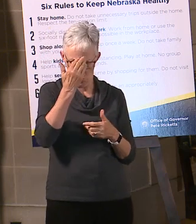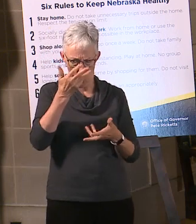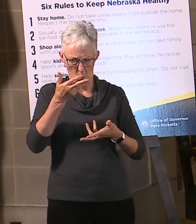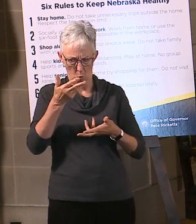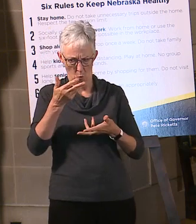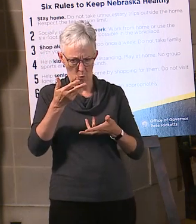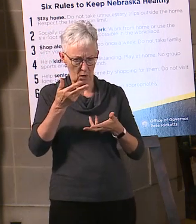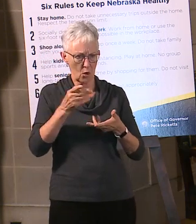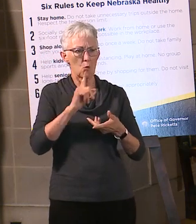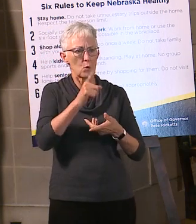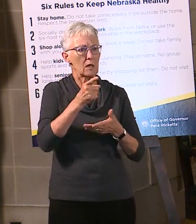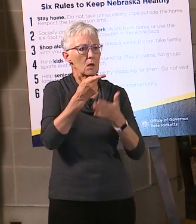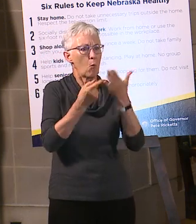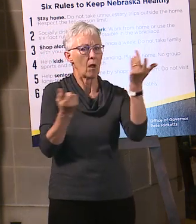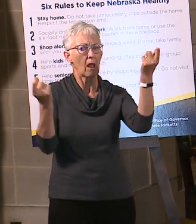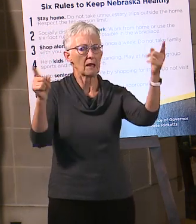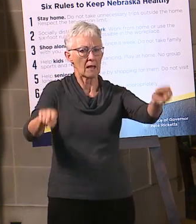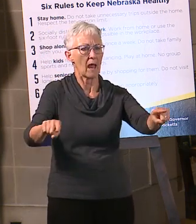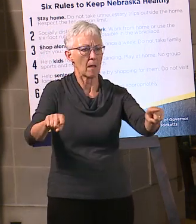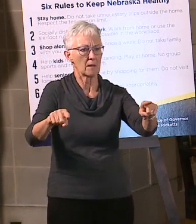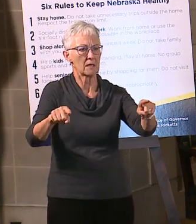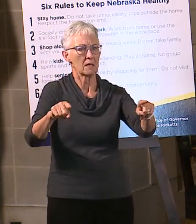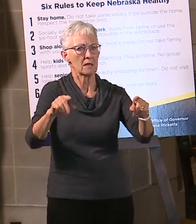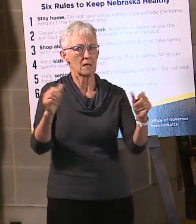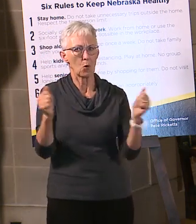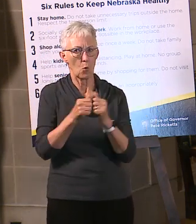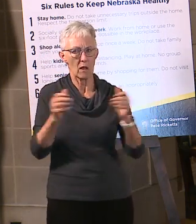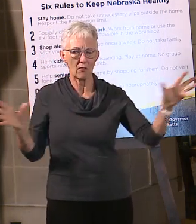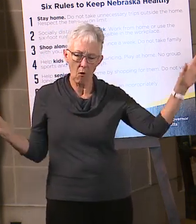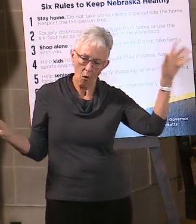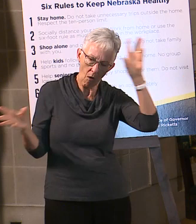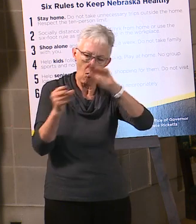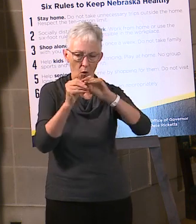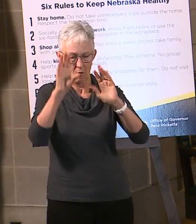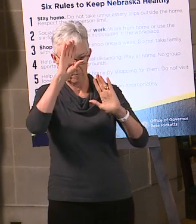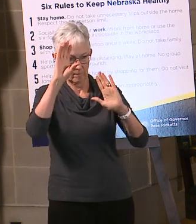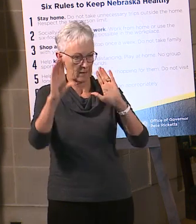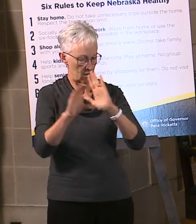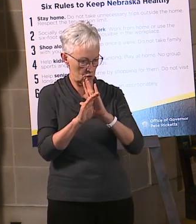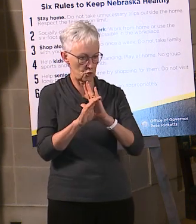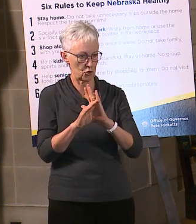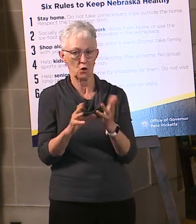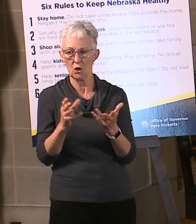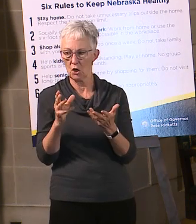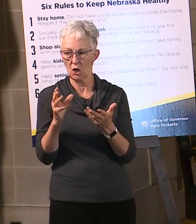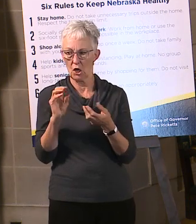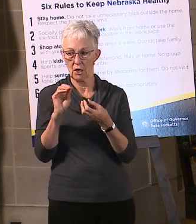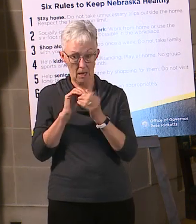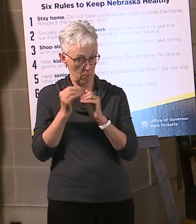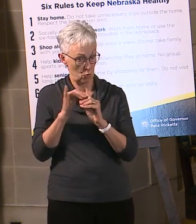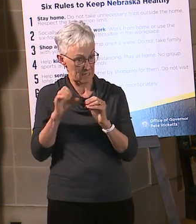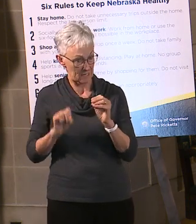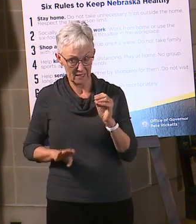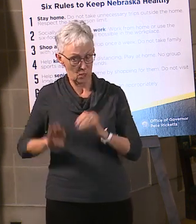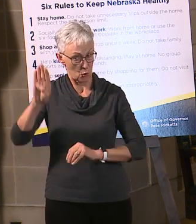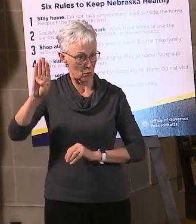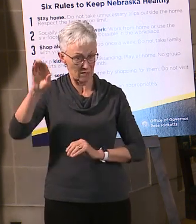dropping without mass testing data from earlier in the month compared to? So yeah, Tiffany, actually you nailed this on the head.